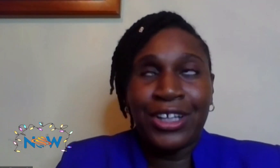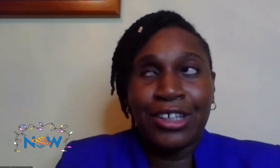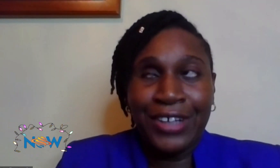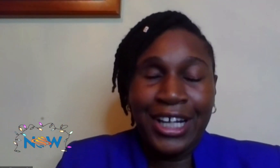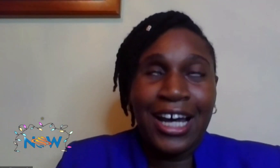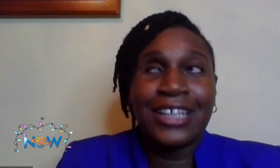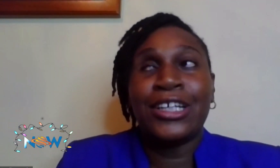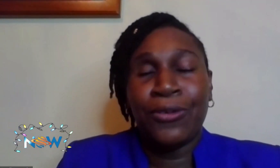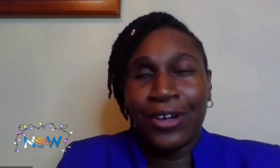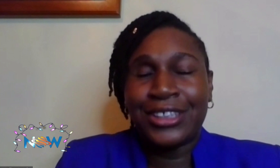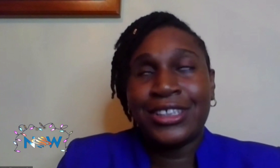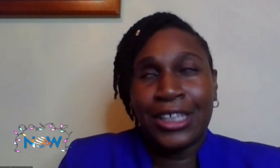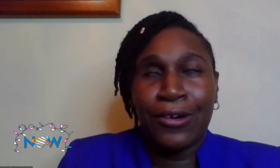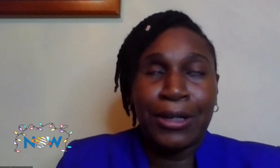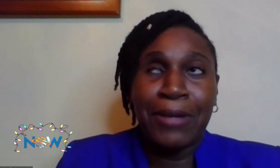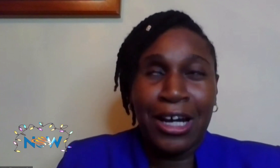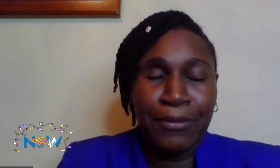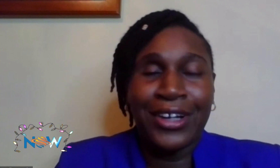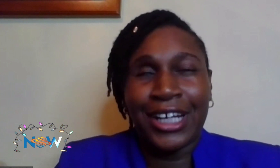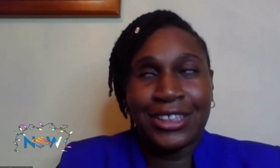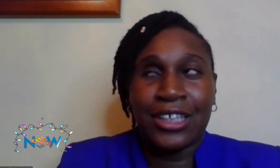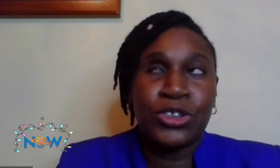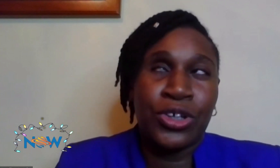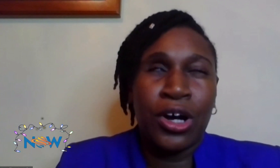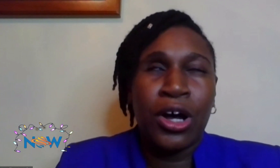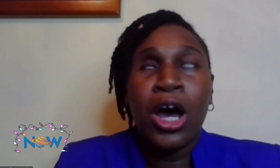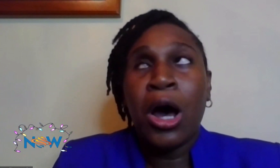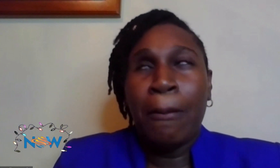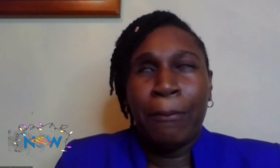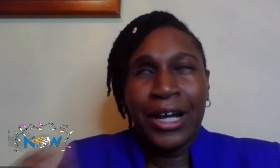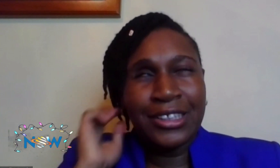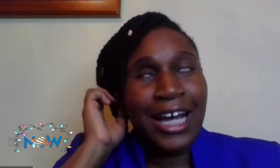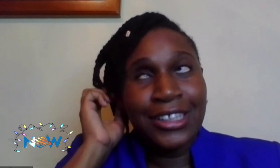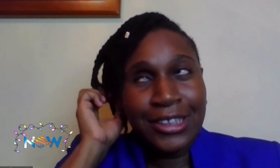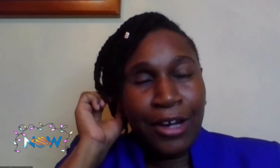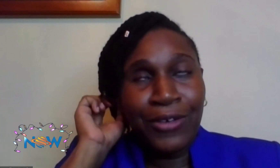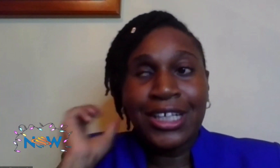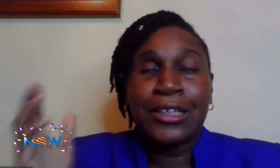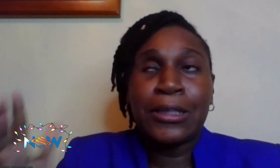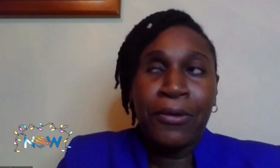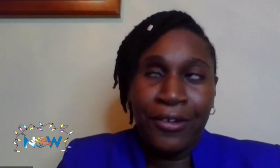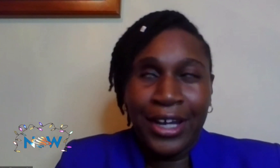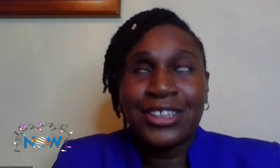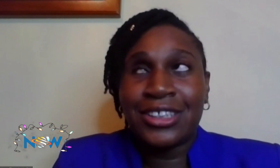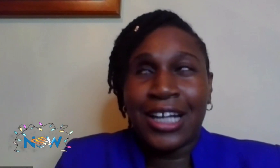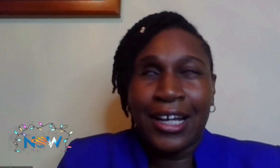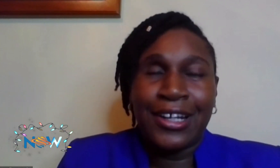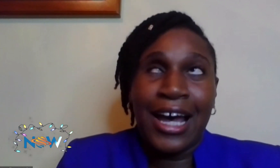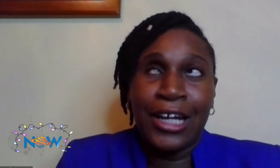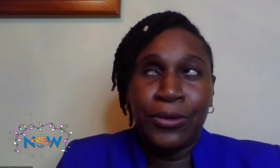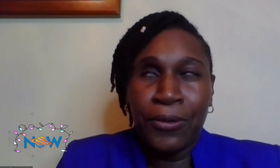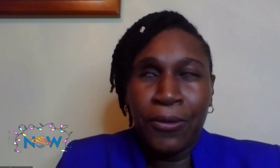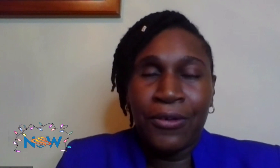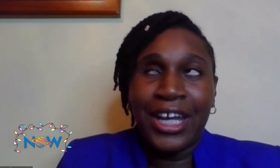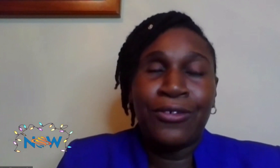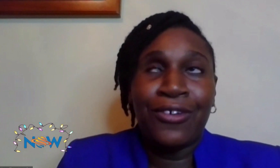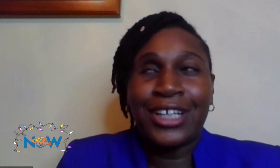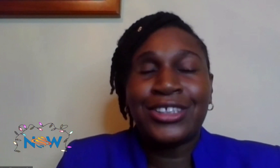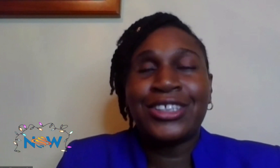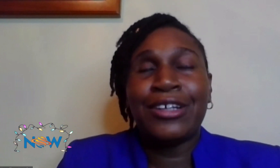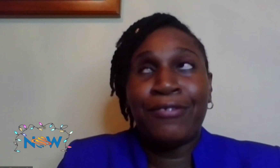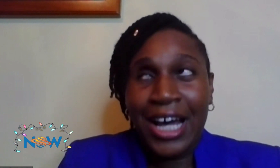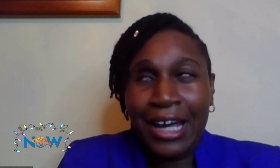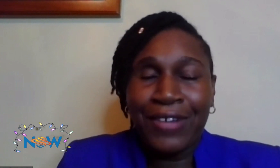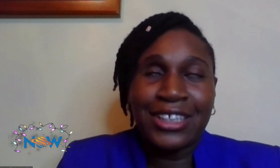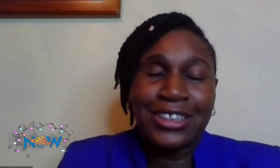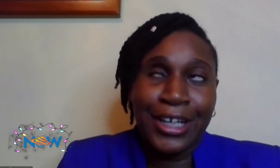to sit to the front of the class in order to see on the blackboard, etc. But there was at a point that I know in